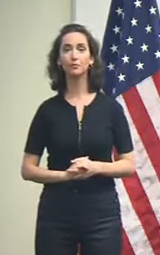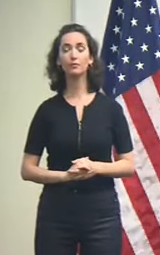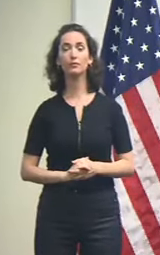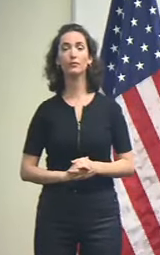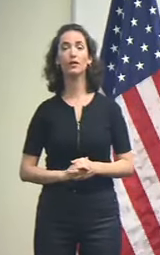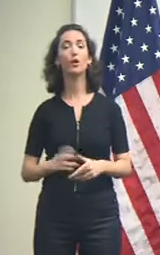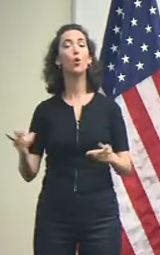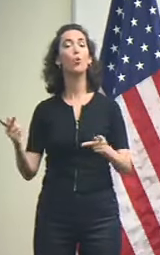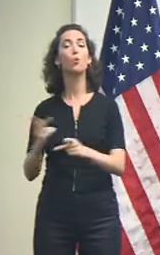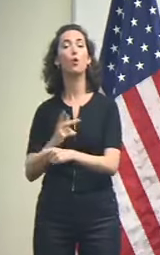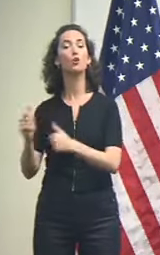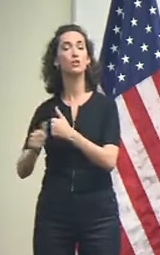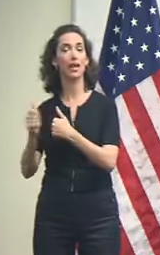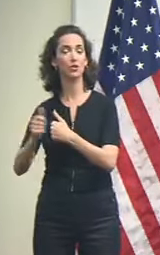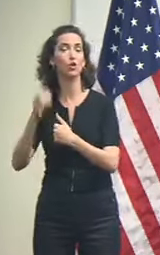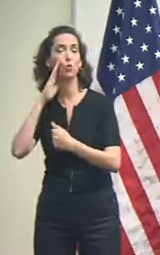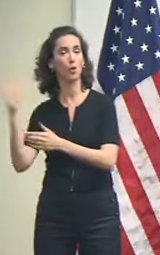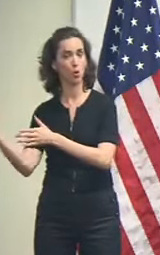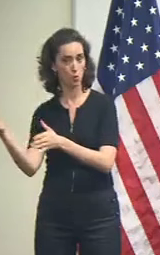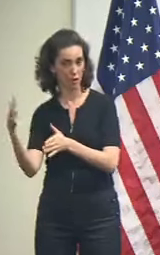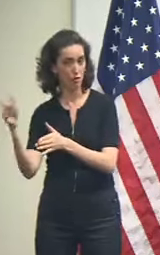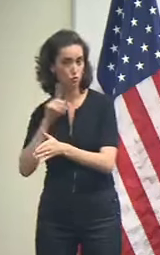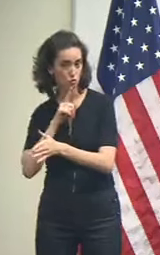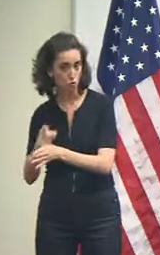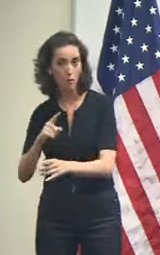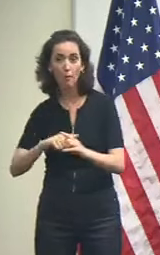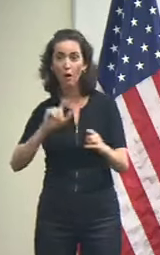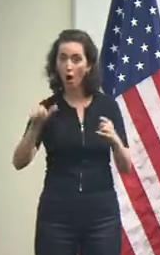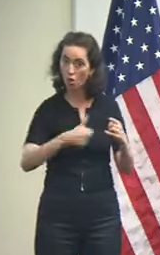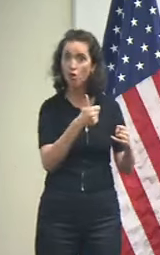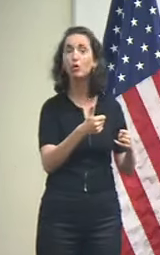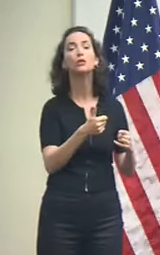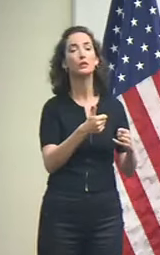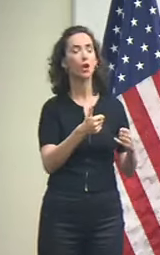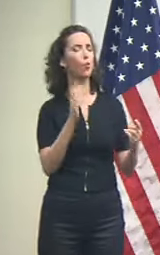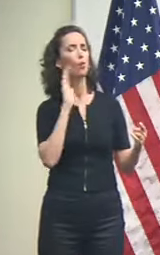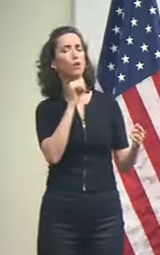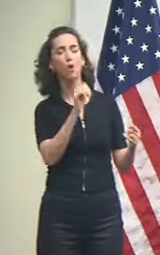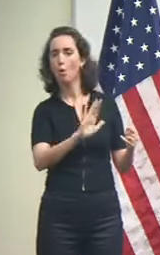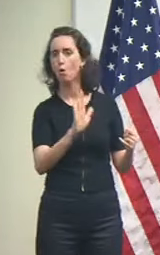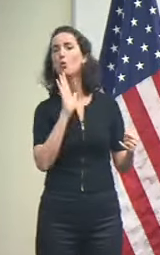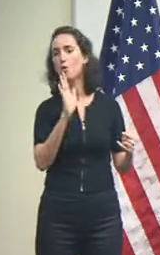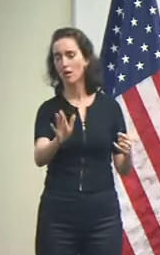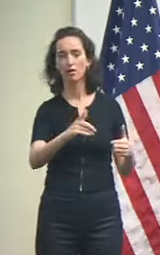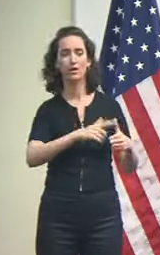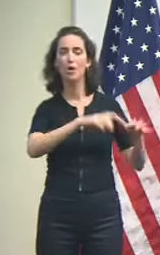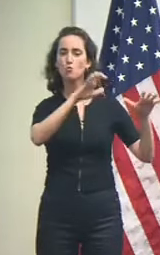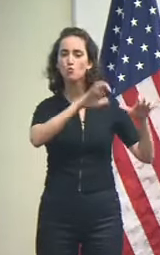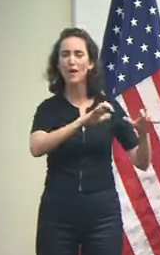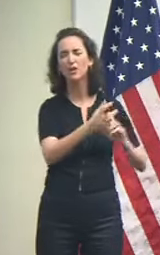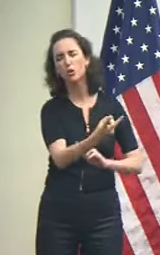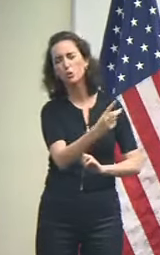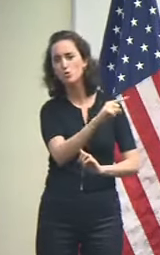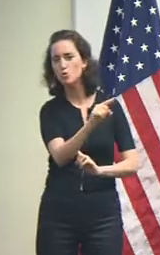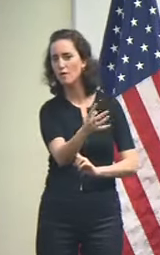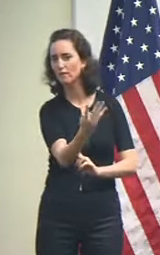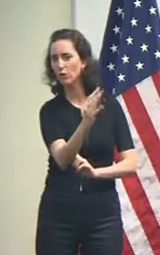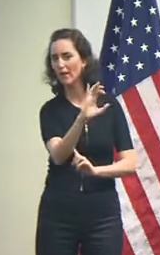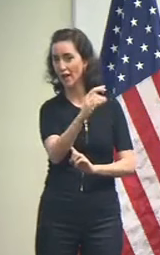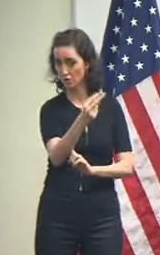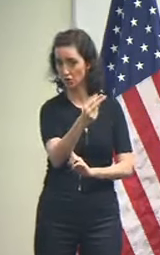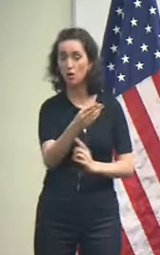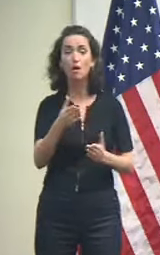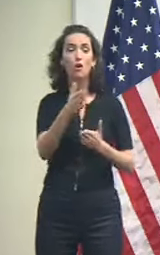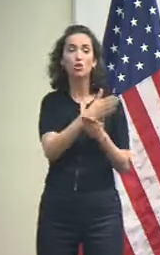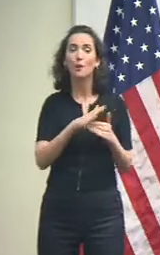doesn't mean we won't have other impacts, so we do expect rain from 2 to 4 inches. Rain will be heavier in certain